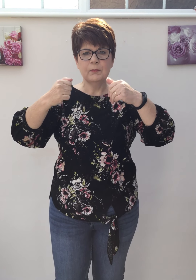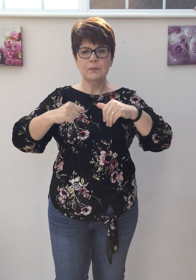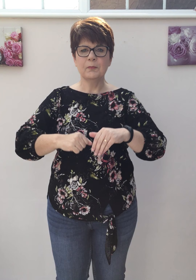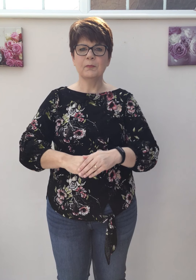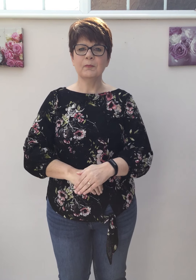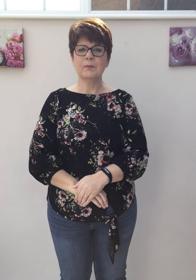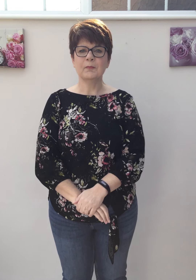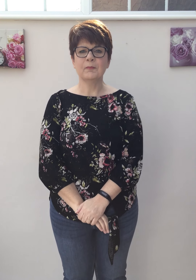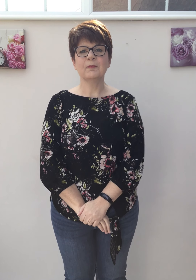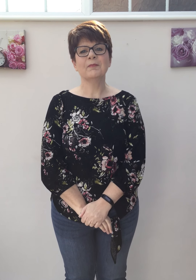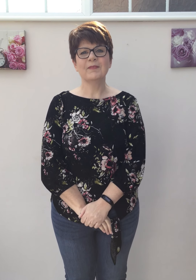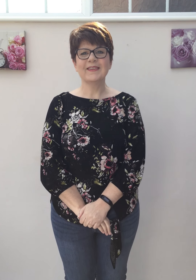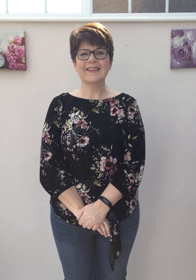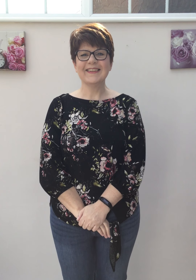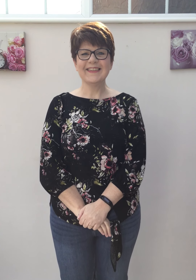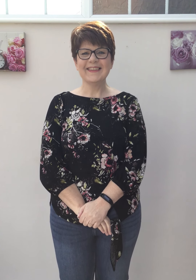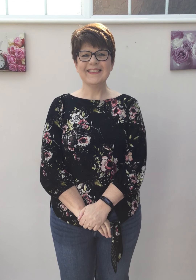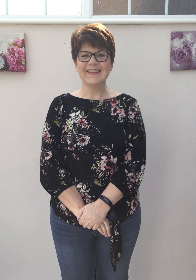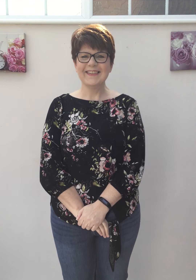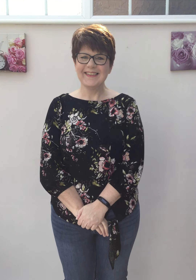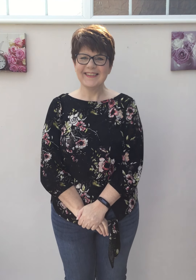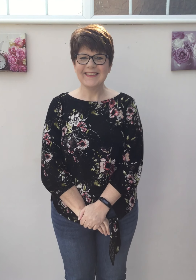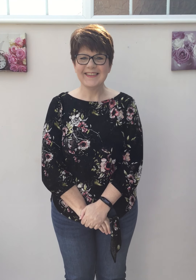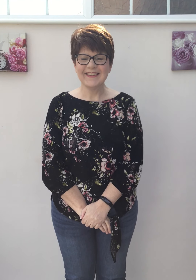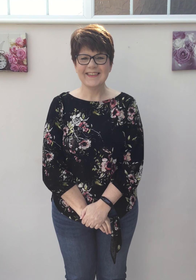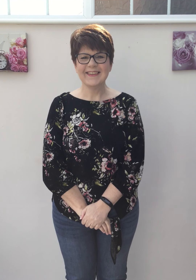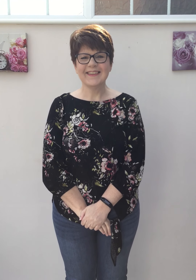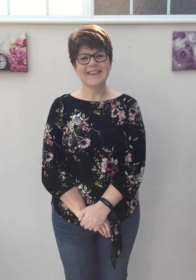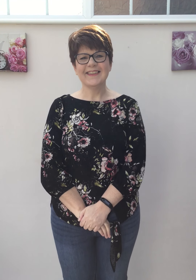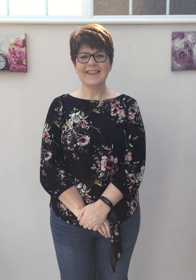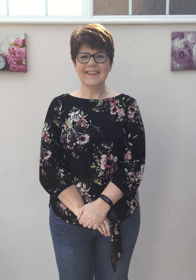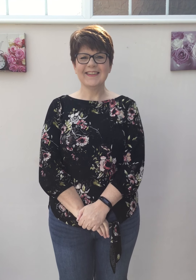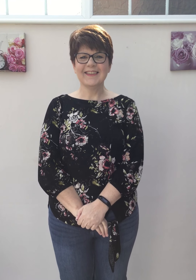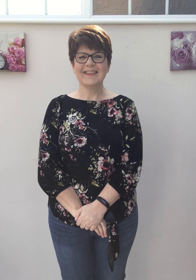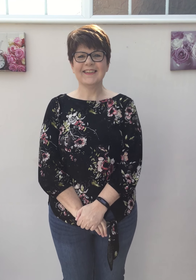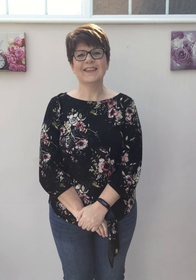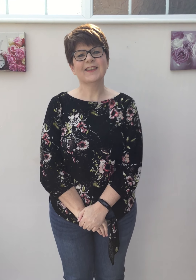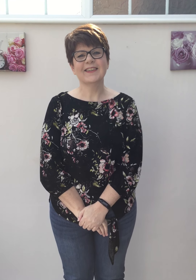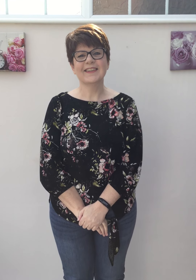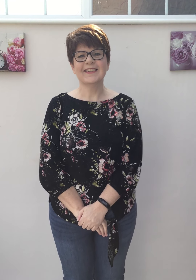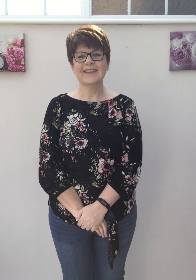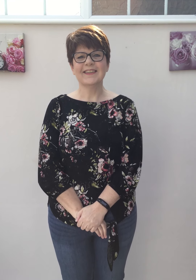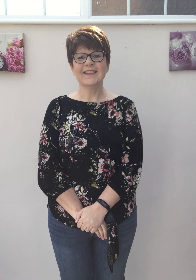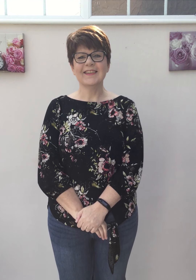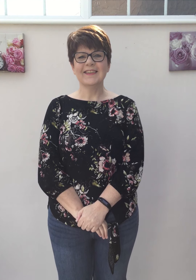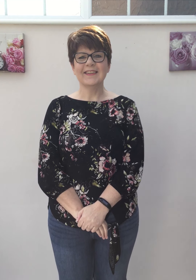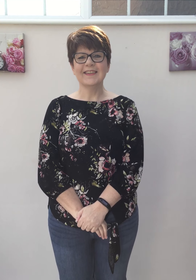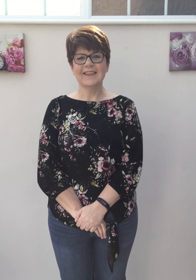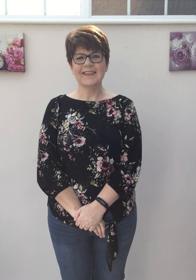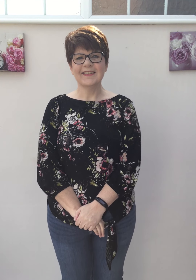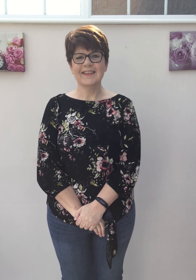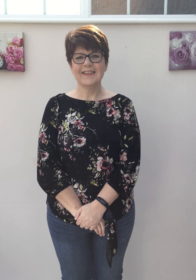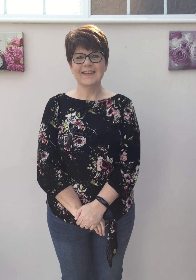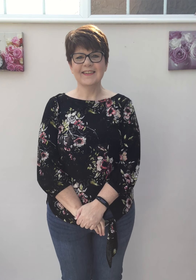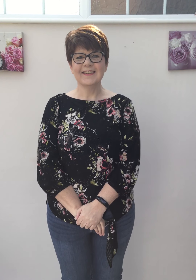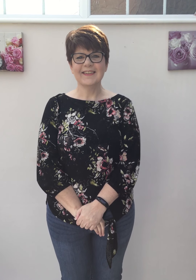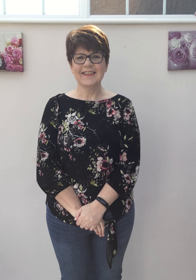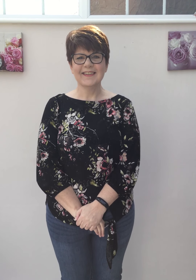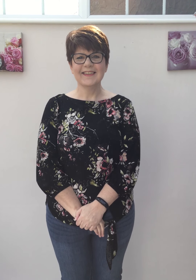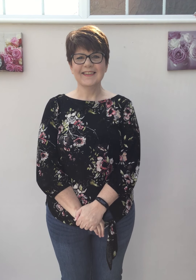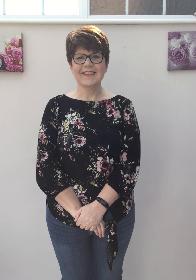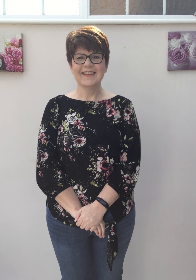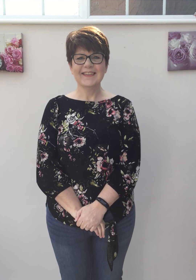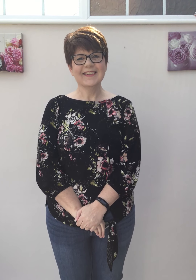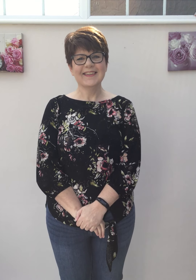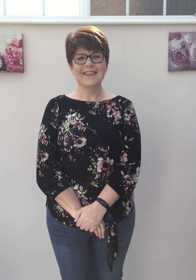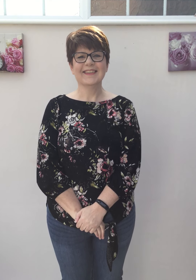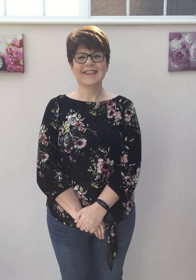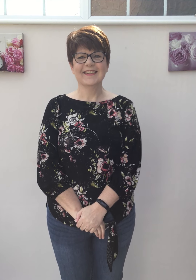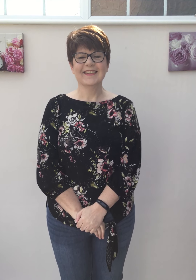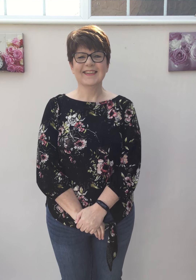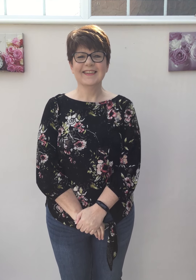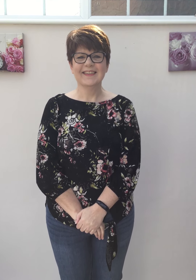look